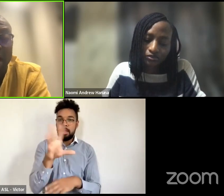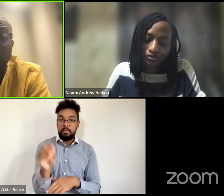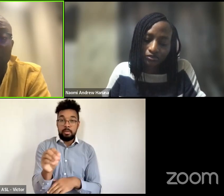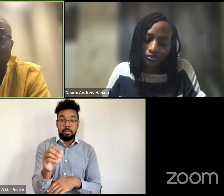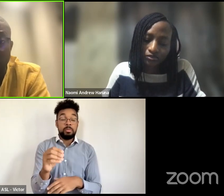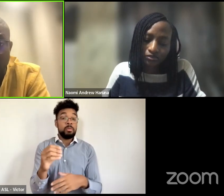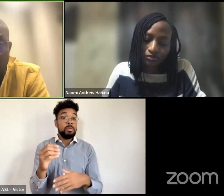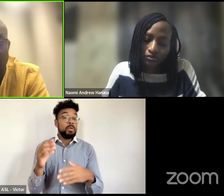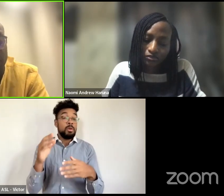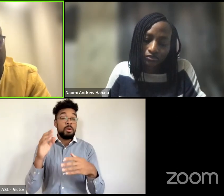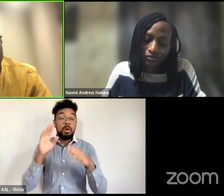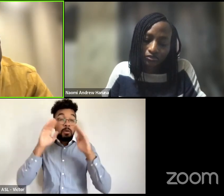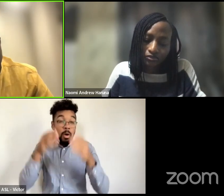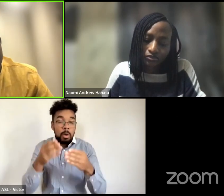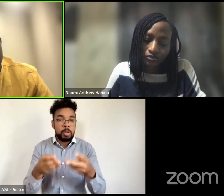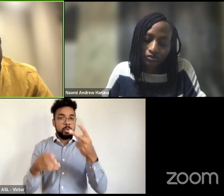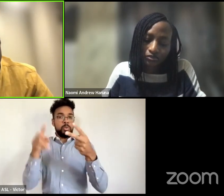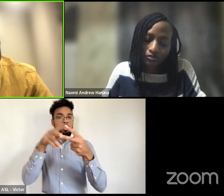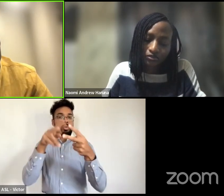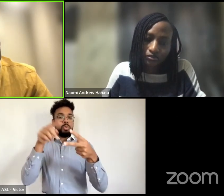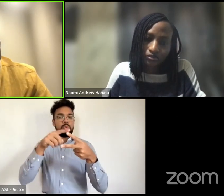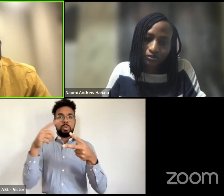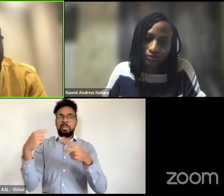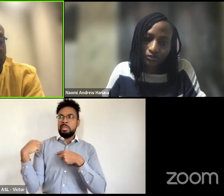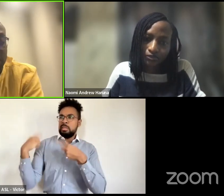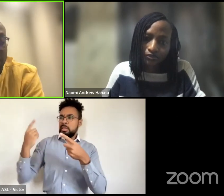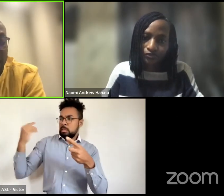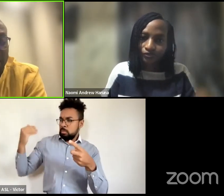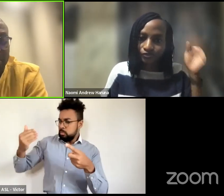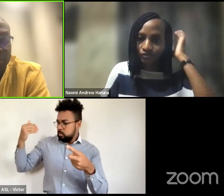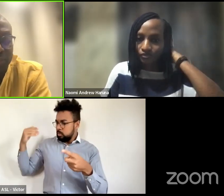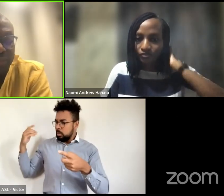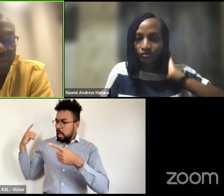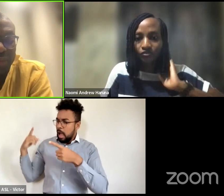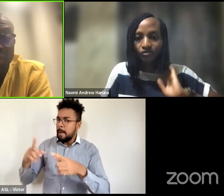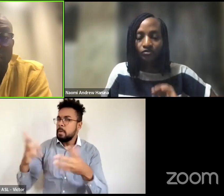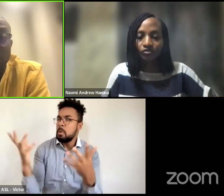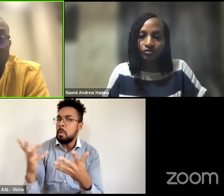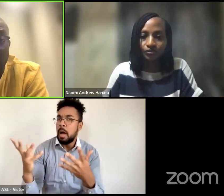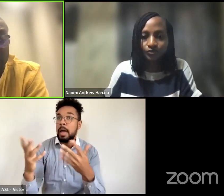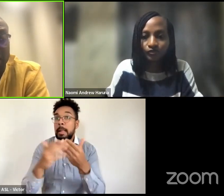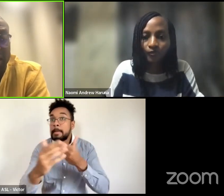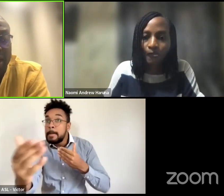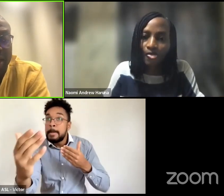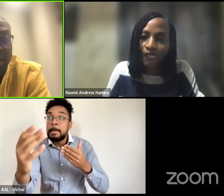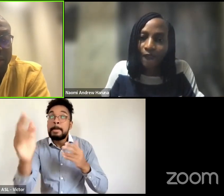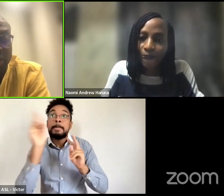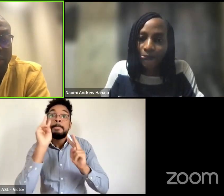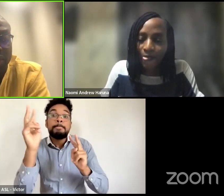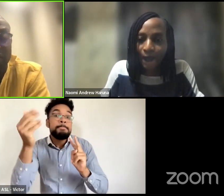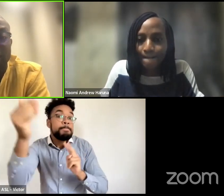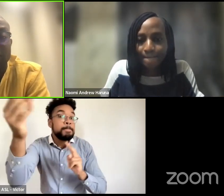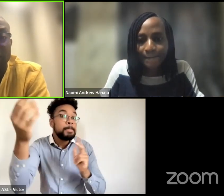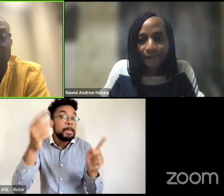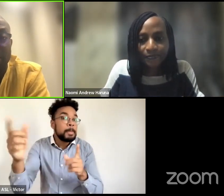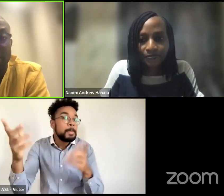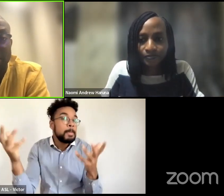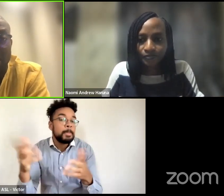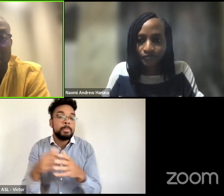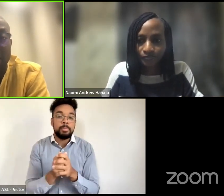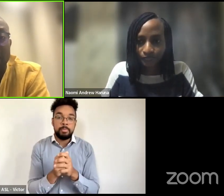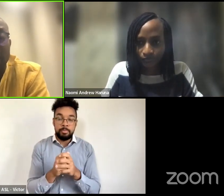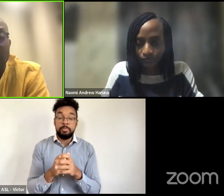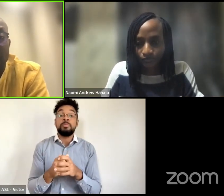and how do we move forward uh afterwards um ugutu muraya and jehushafat